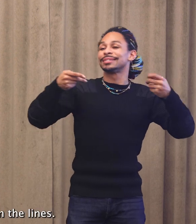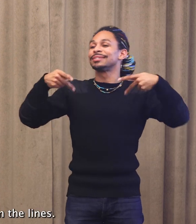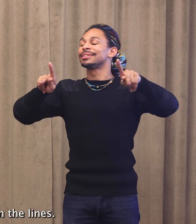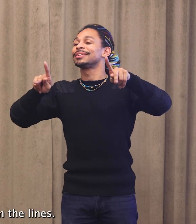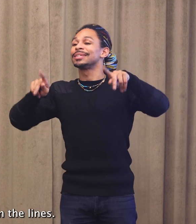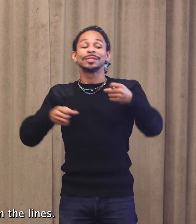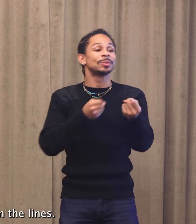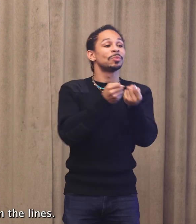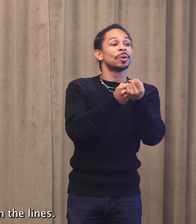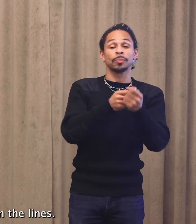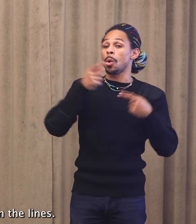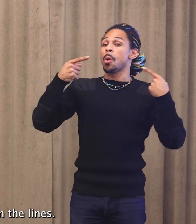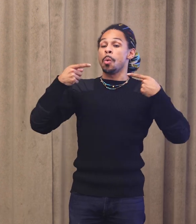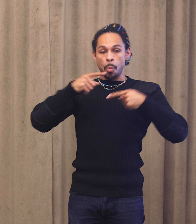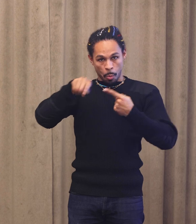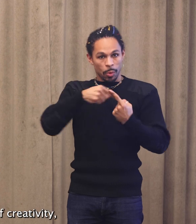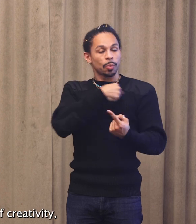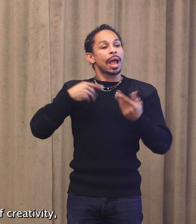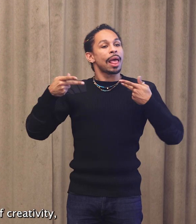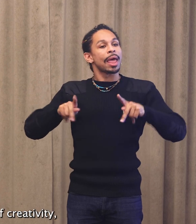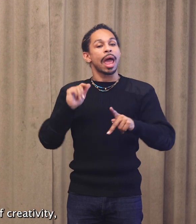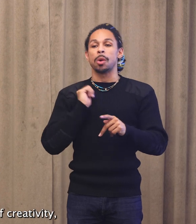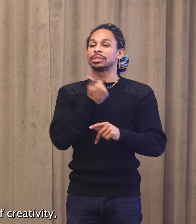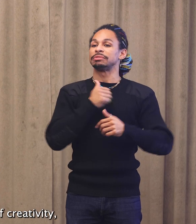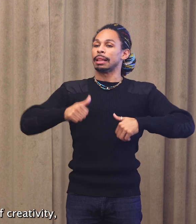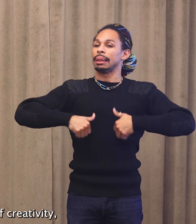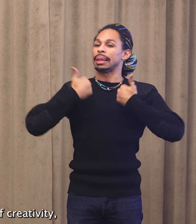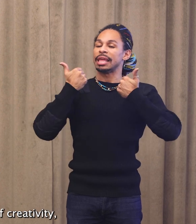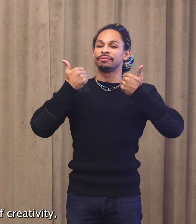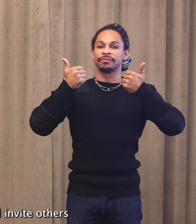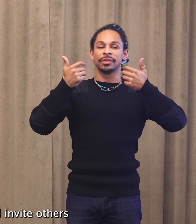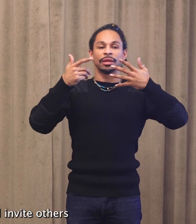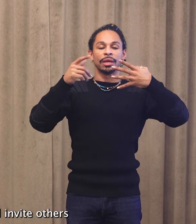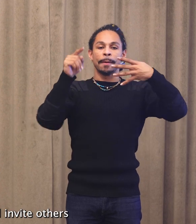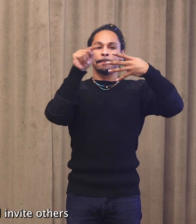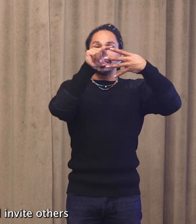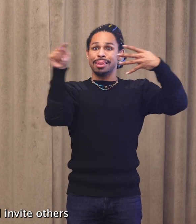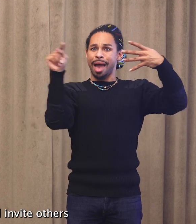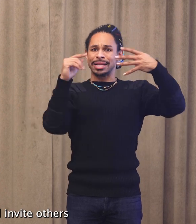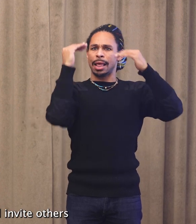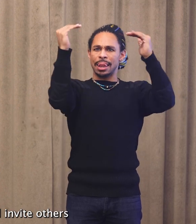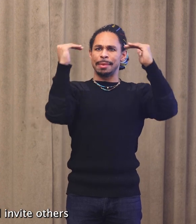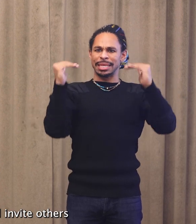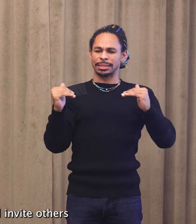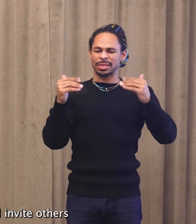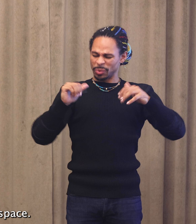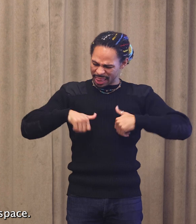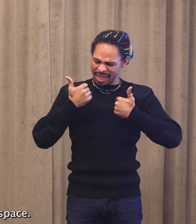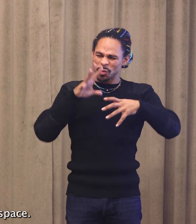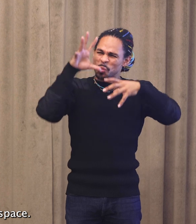to live between the lines in this space of creativity, we can allow and invite others